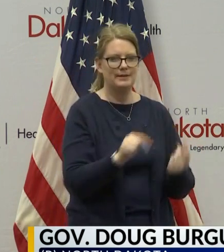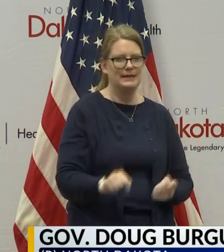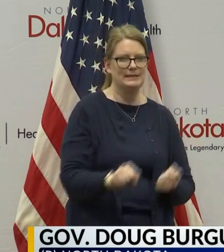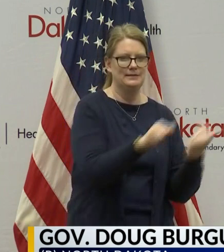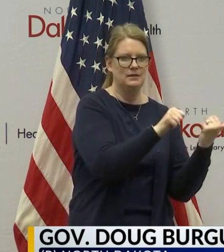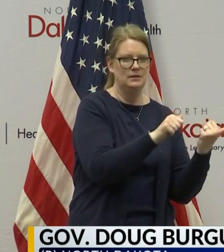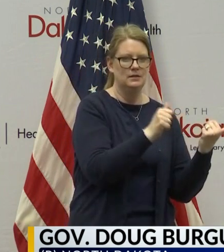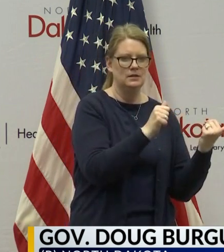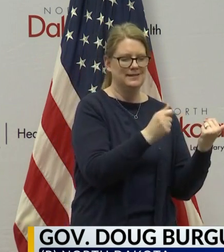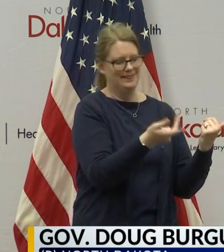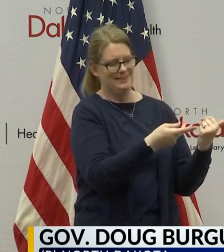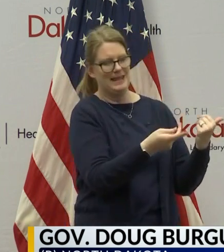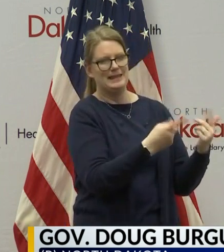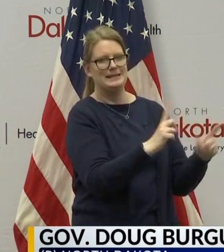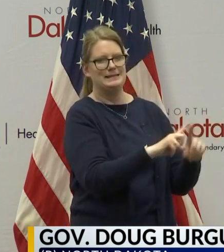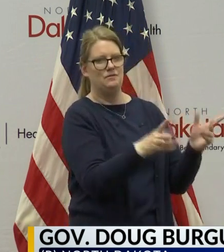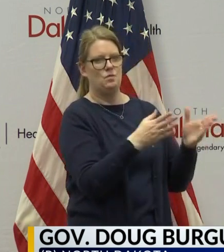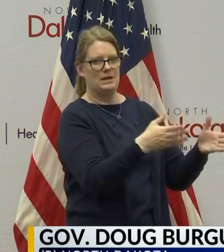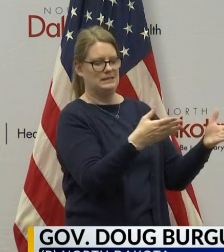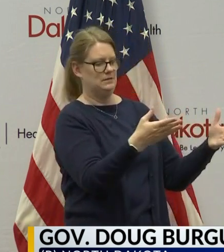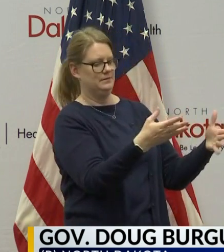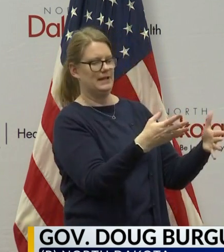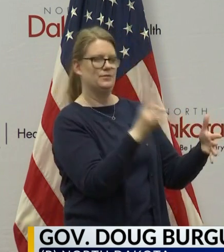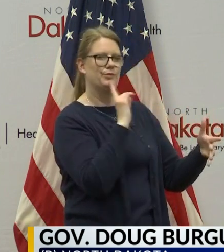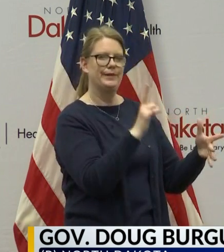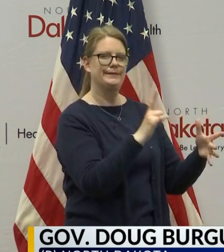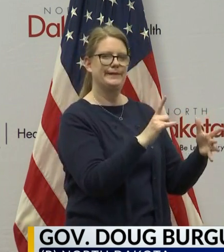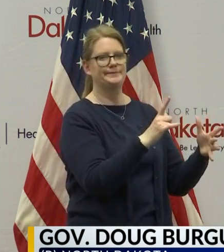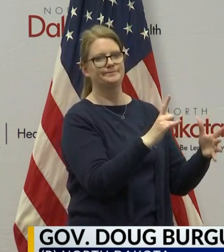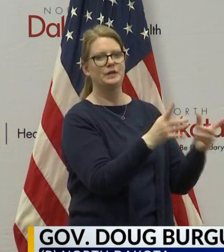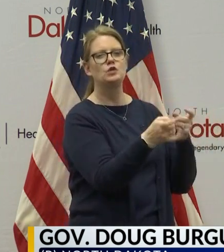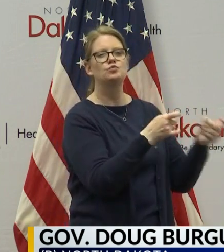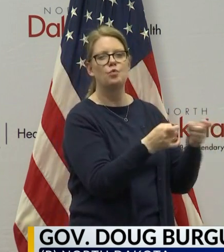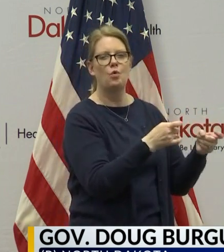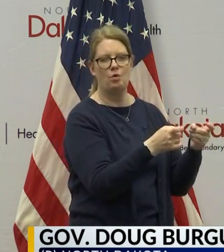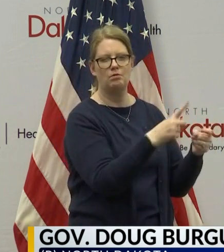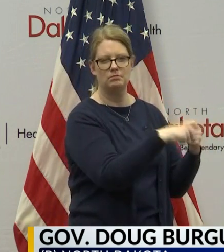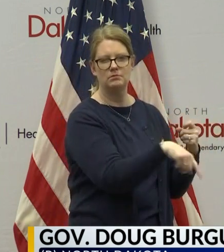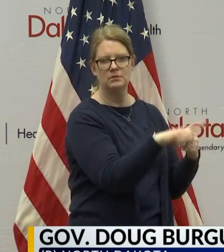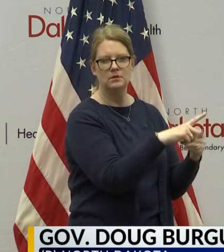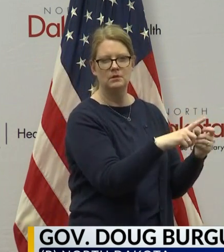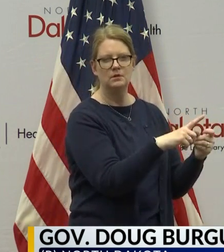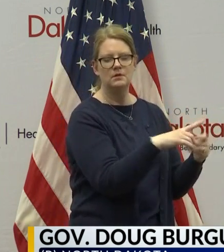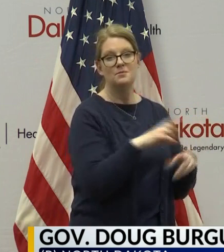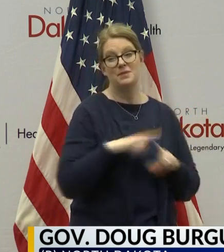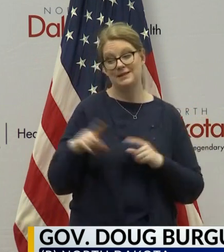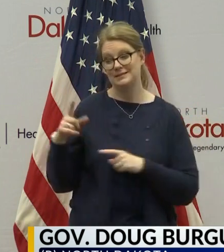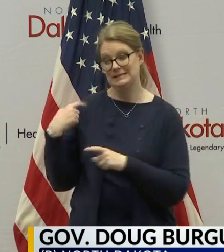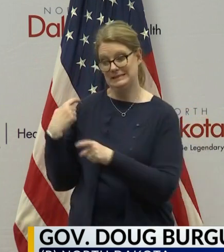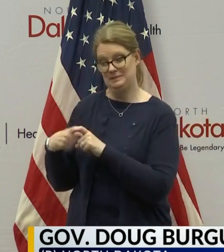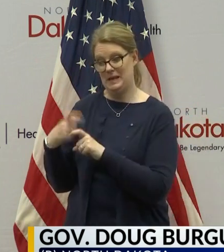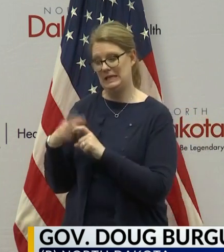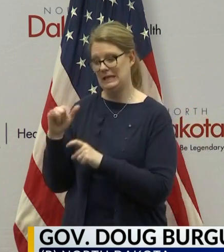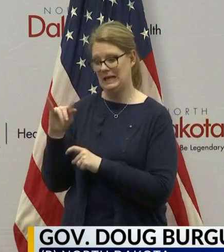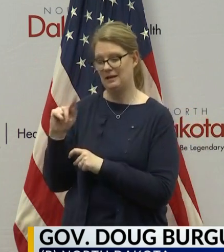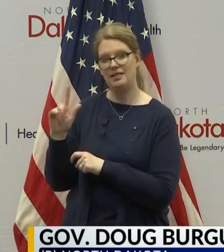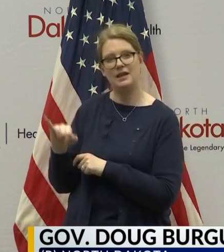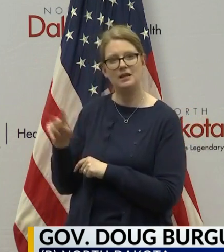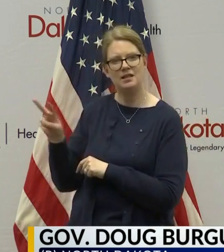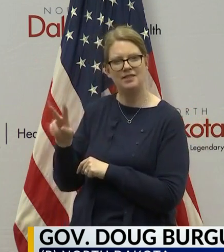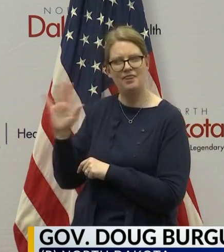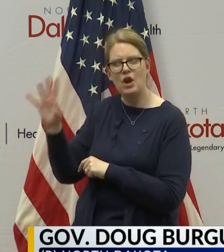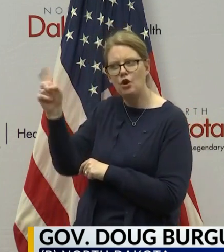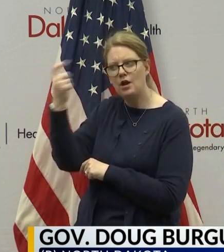had different abilities to lock down, lock down and control how they were managing it. But if you look at Spain and Italy as more parallel